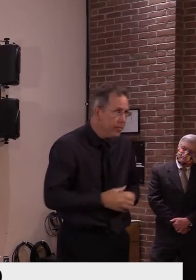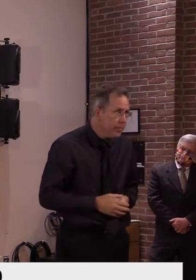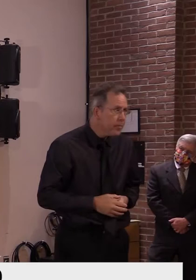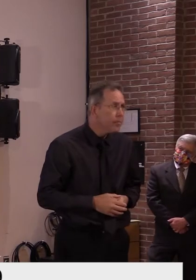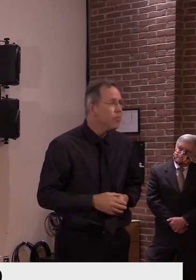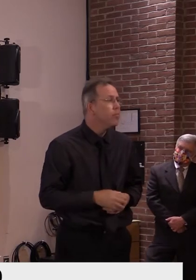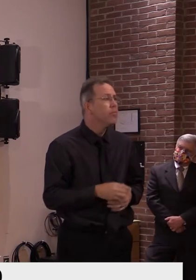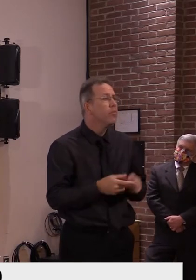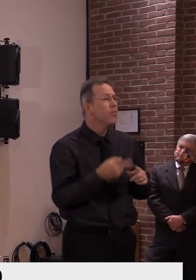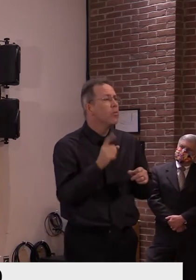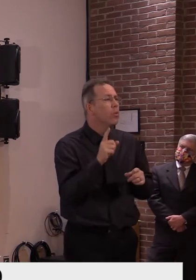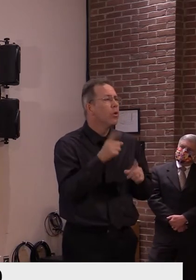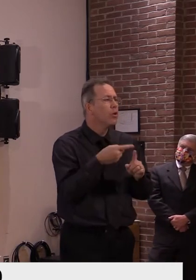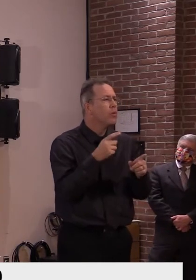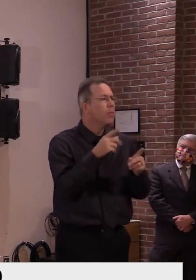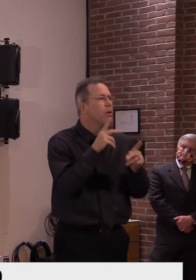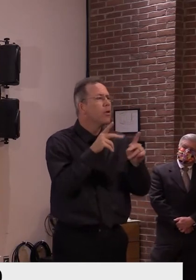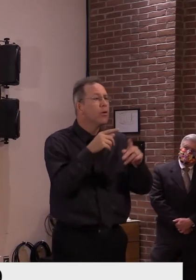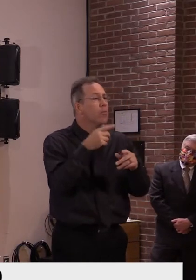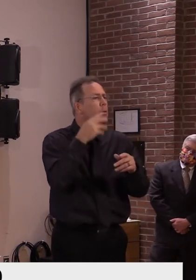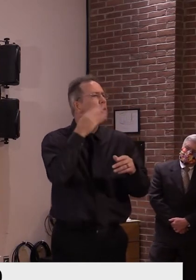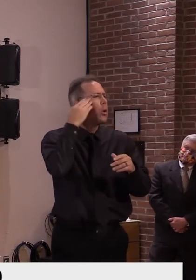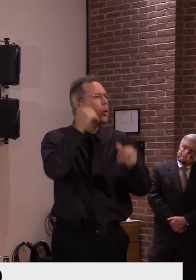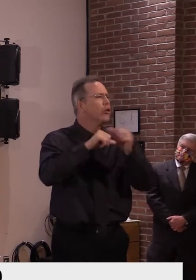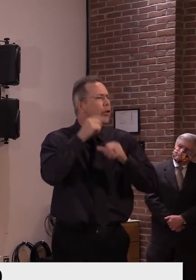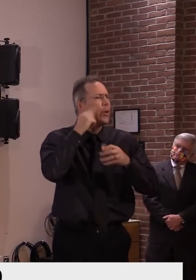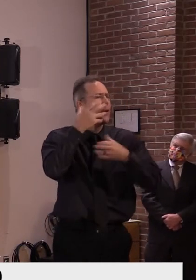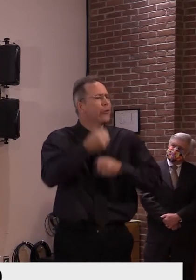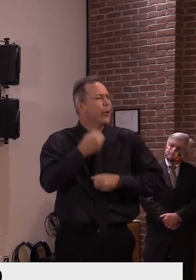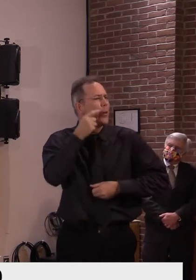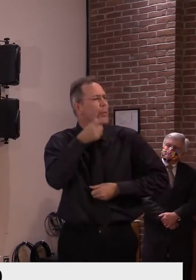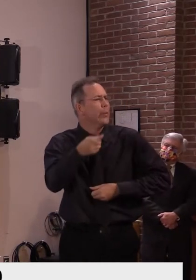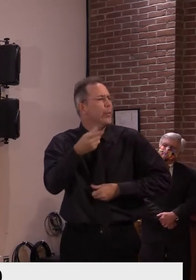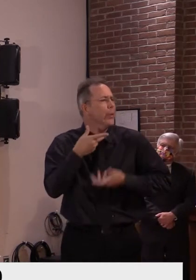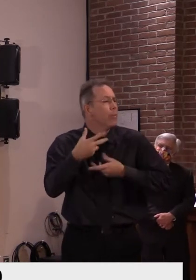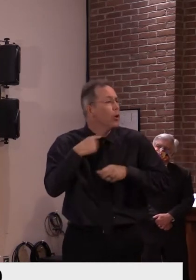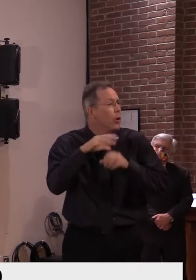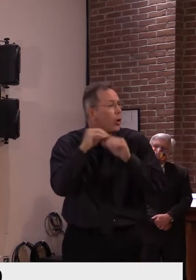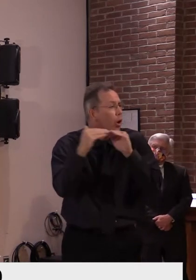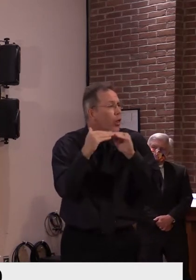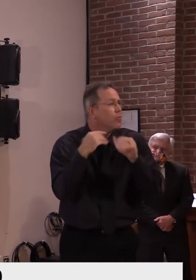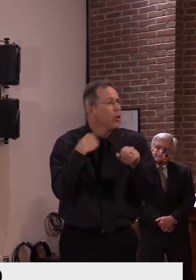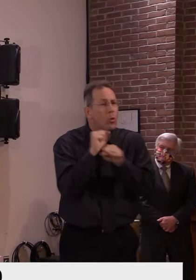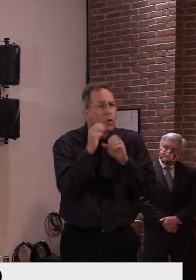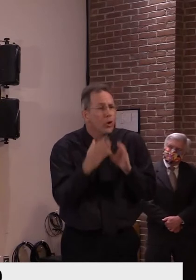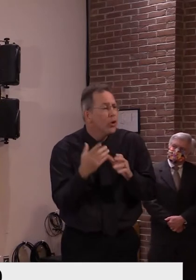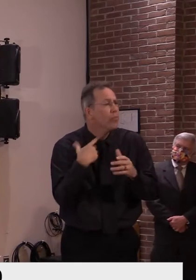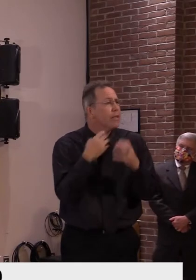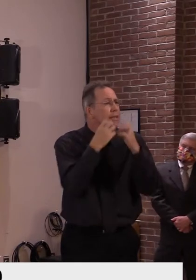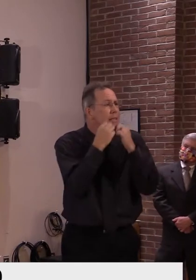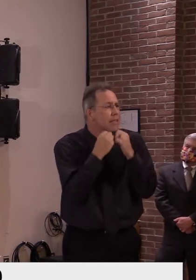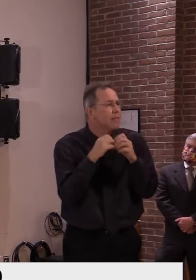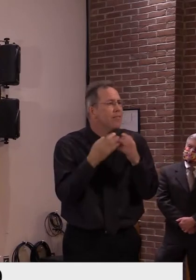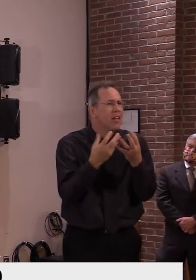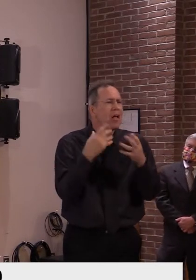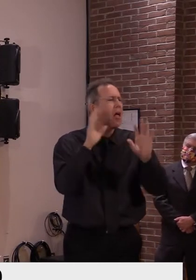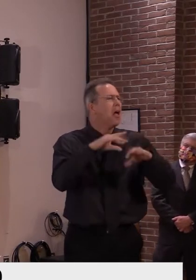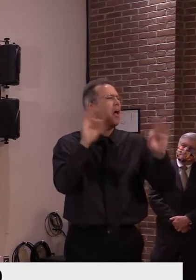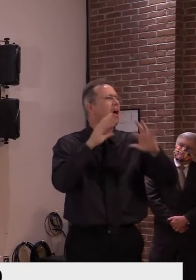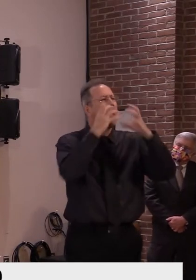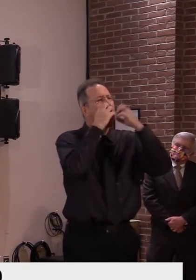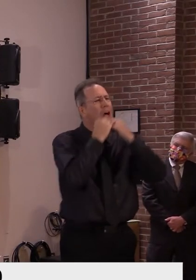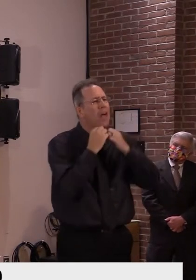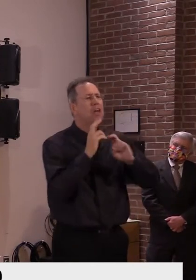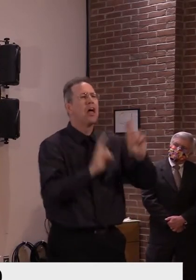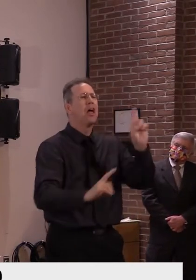Often food and drink, so no masks, for a prolonged time, playing a role just when